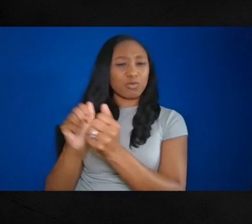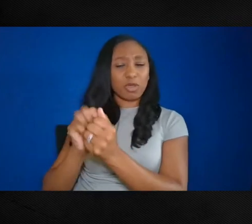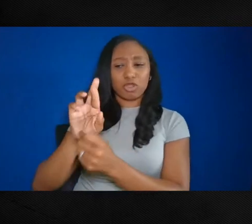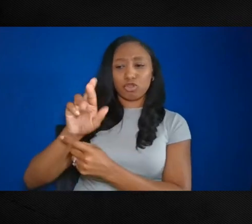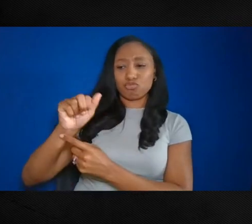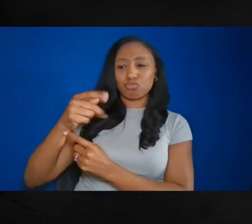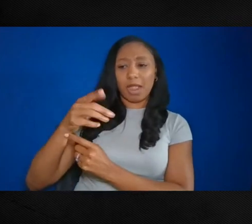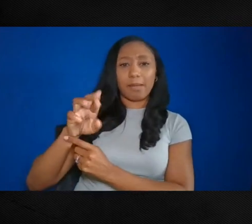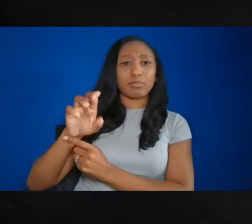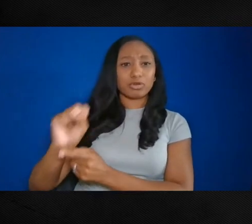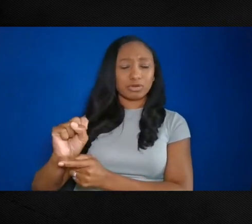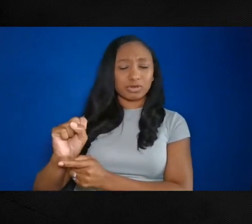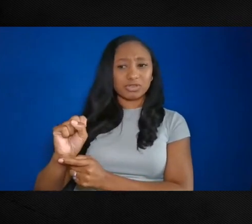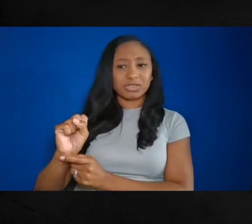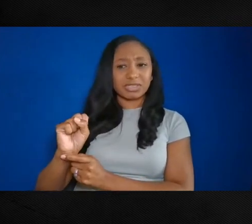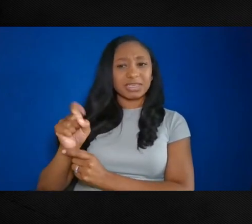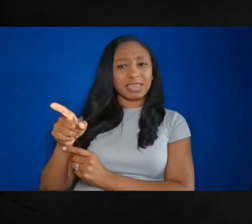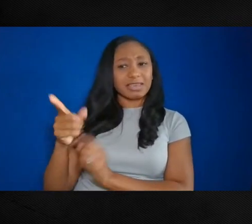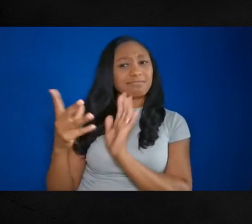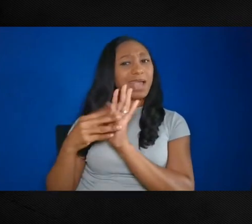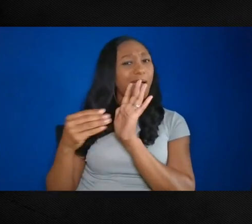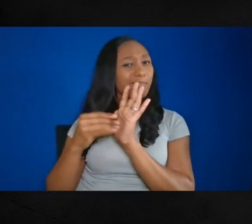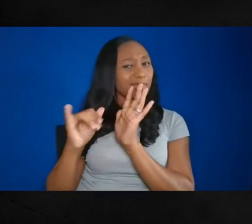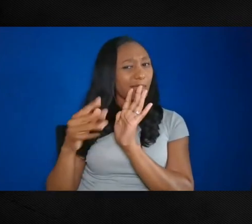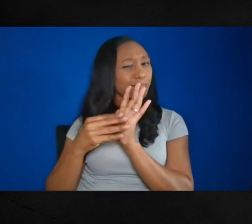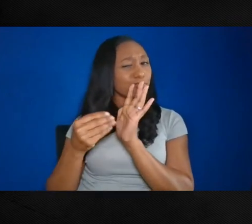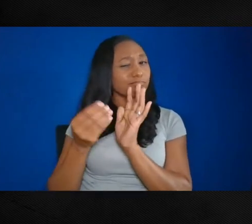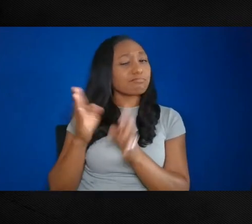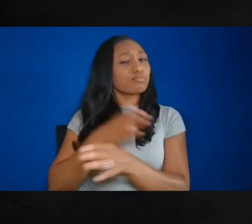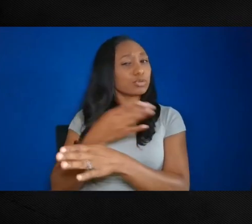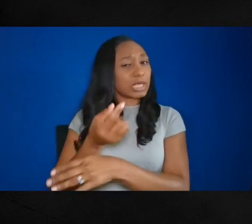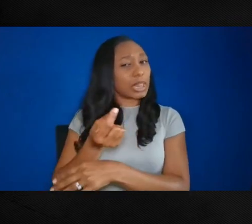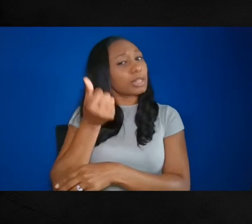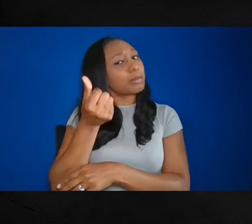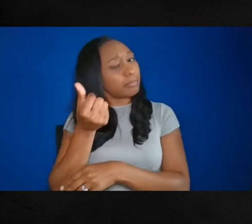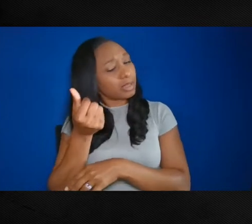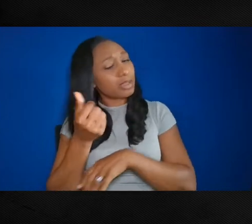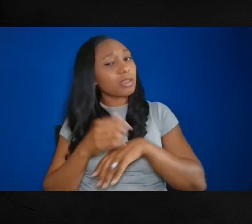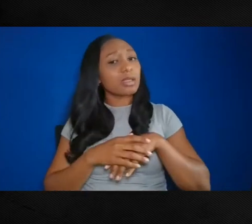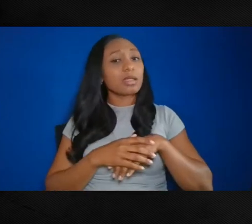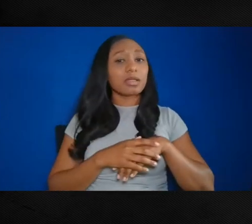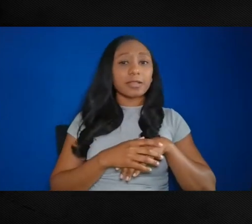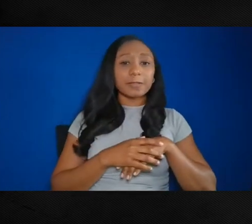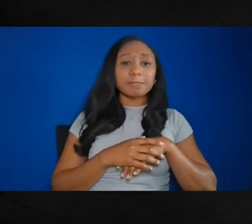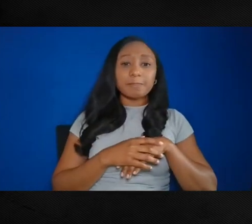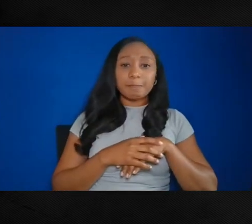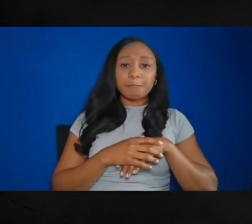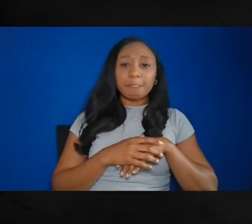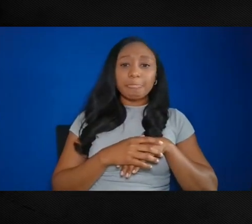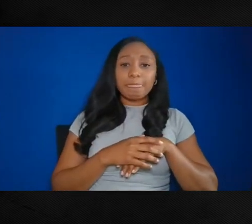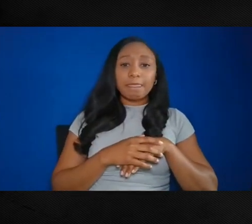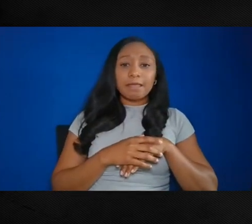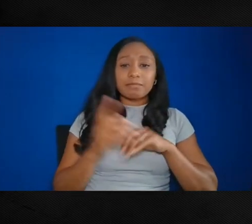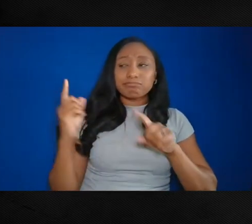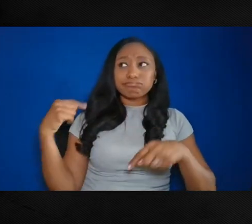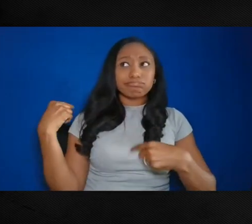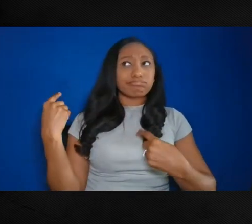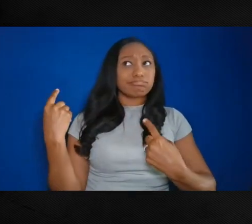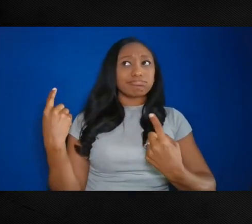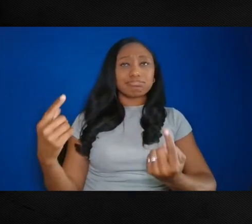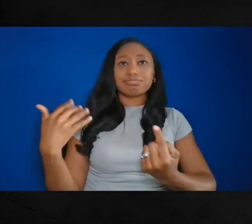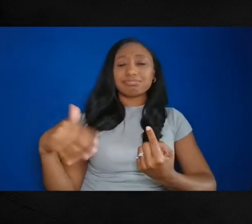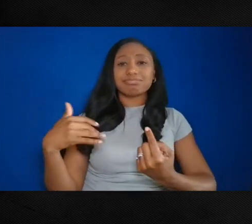sampled more sampled than any other rapper that's ever took the stage or